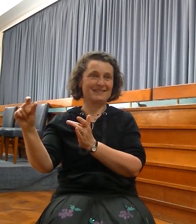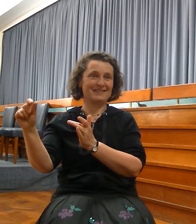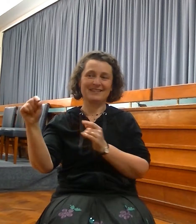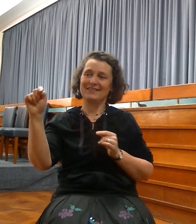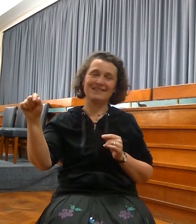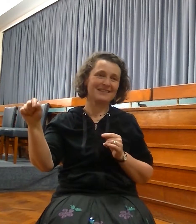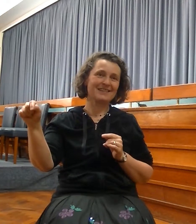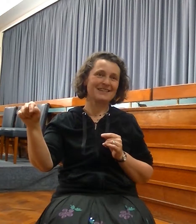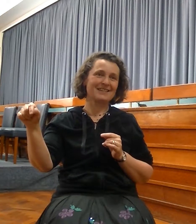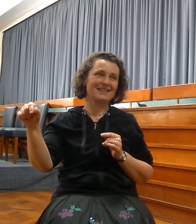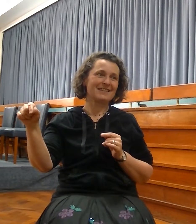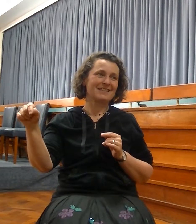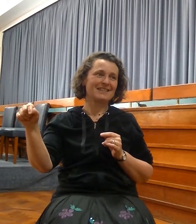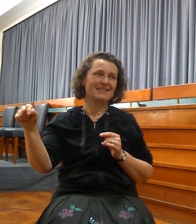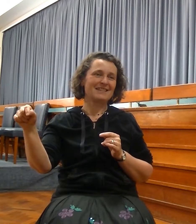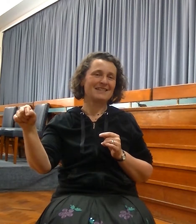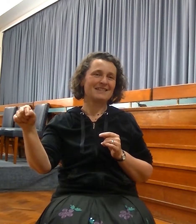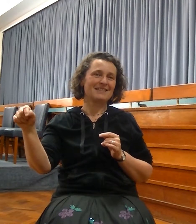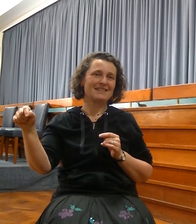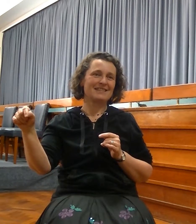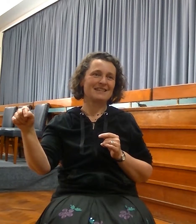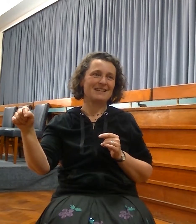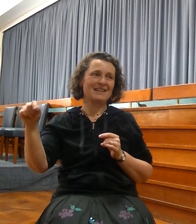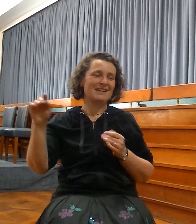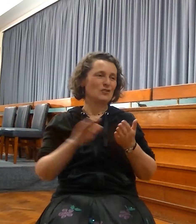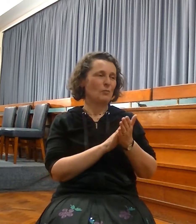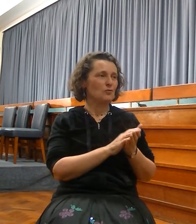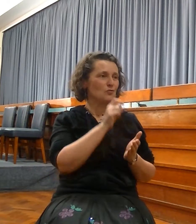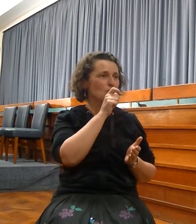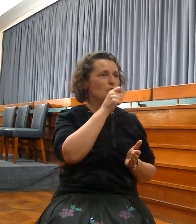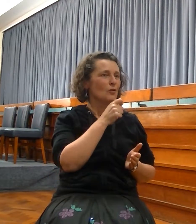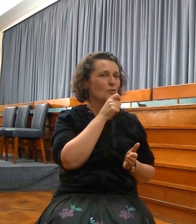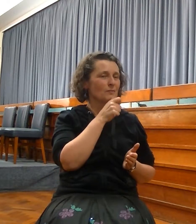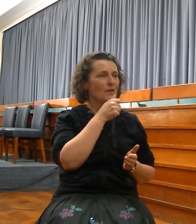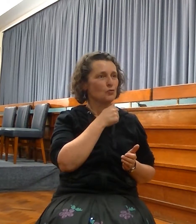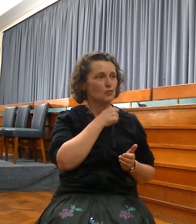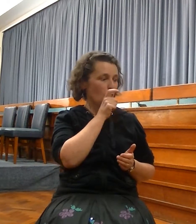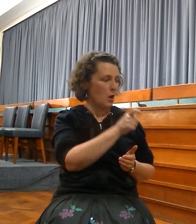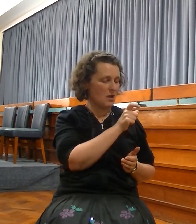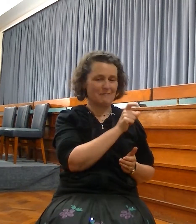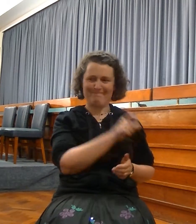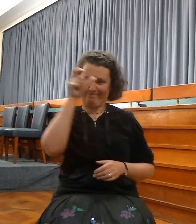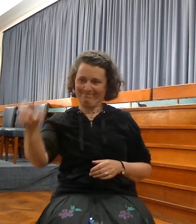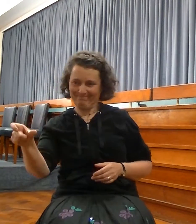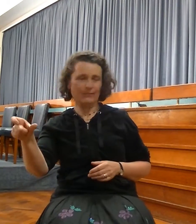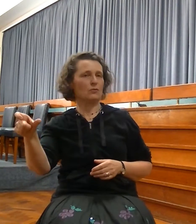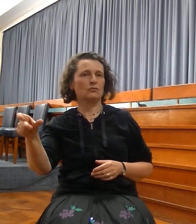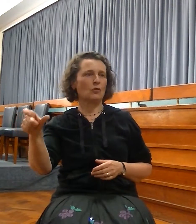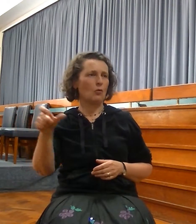that not all the terms are to be taken literally. The promise is fulfilled in a new era,